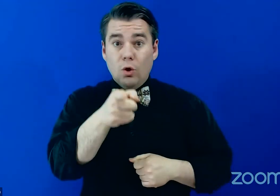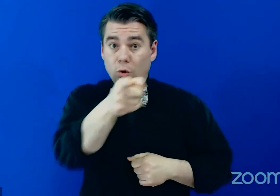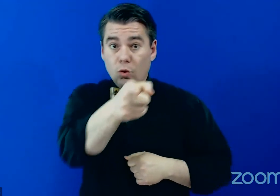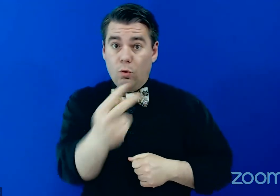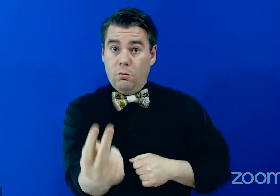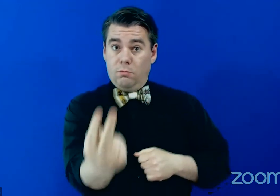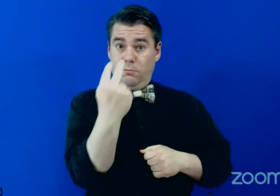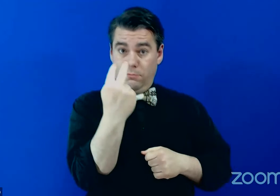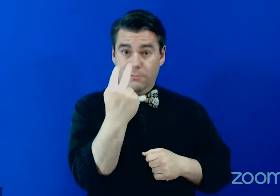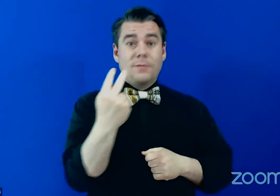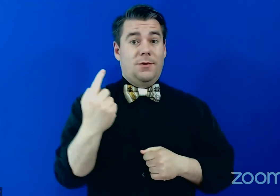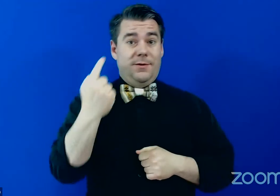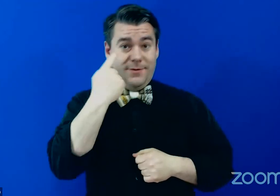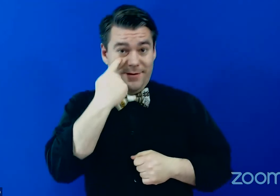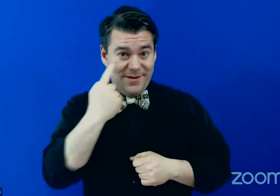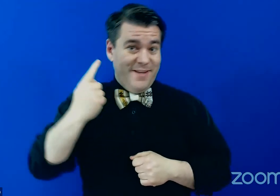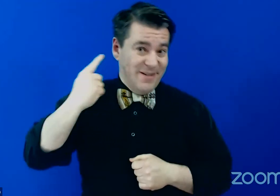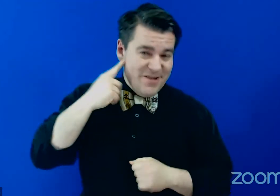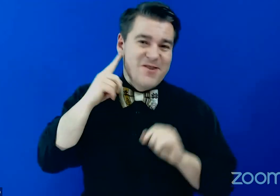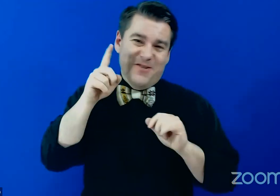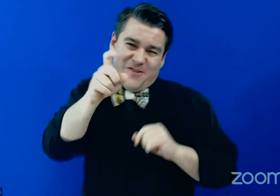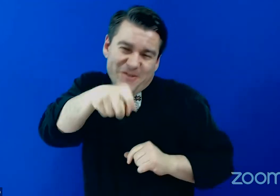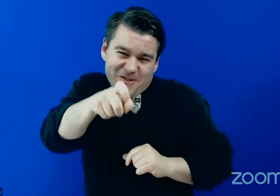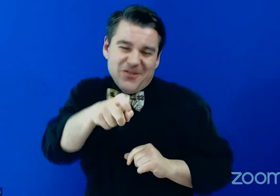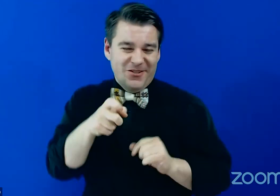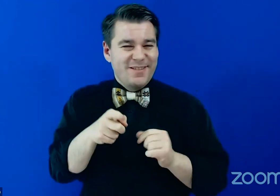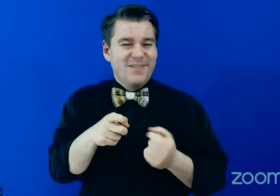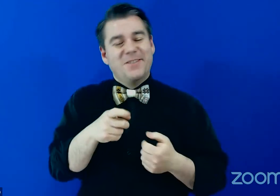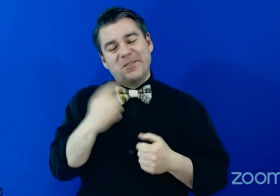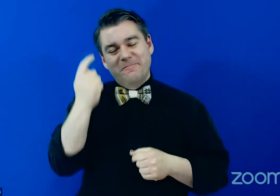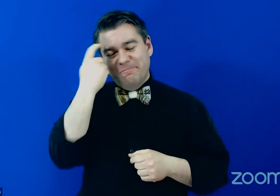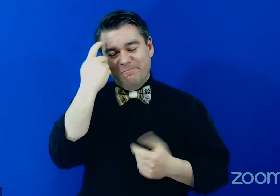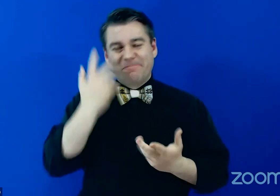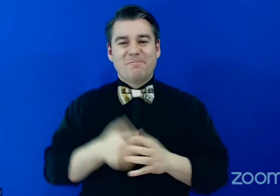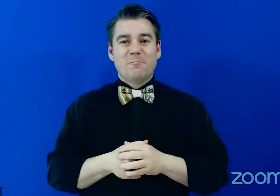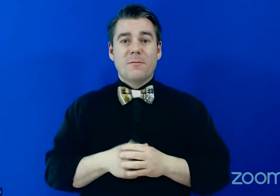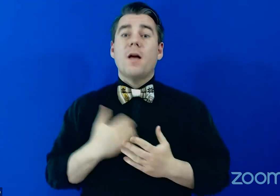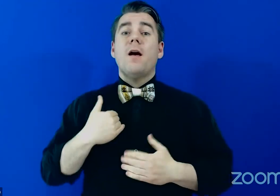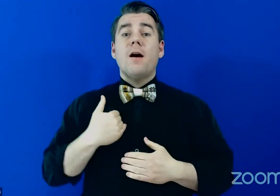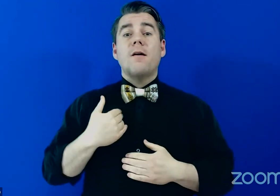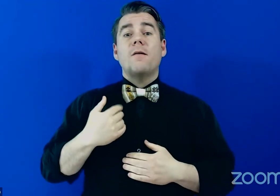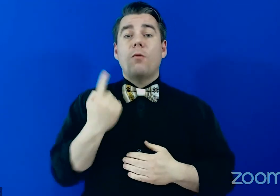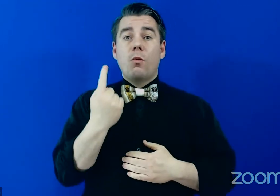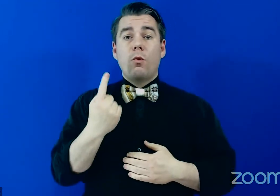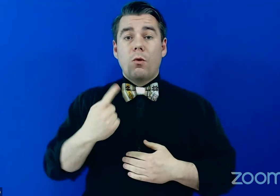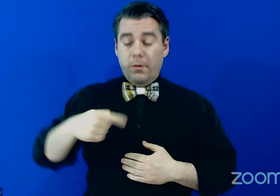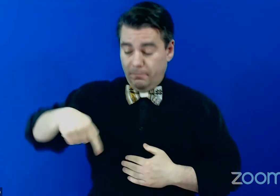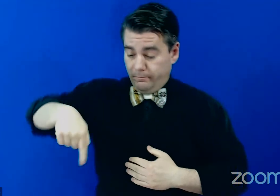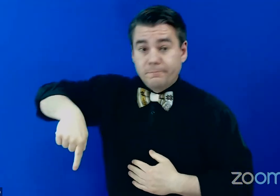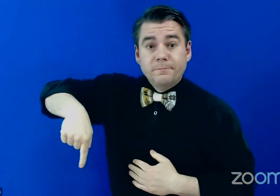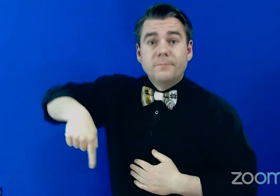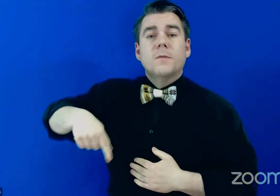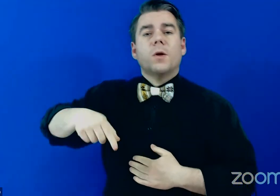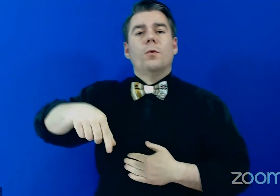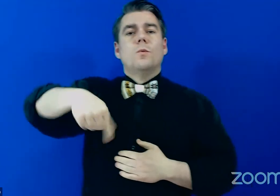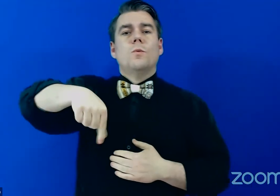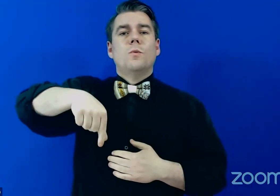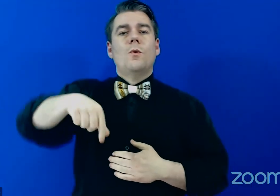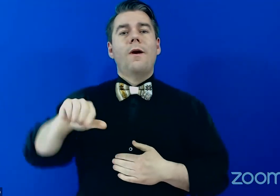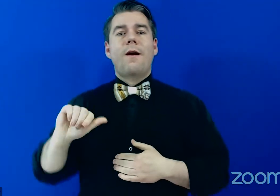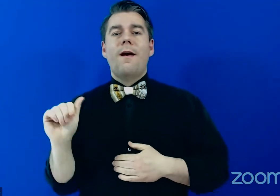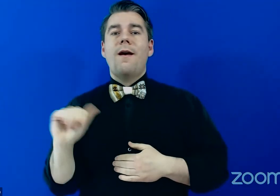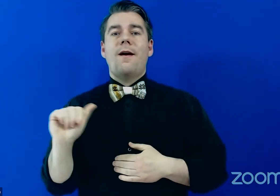us. Um, so just keep that in mind. Uh, we do have a Q and A function for you to use if you have questions.